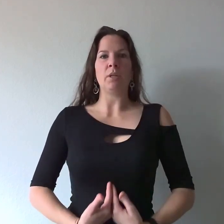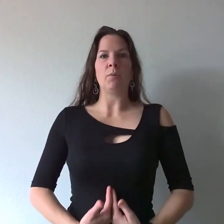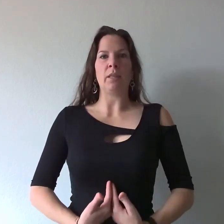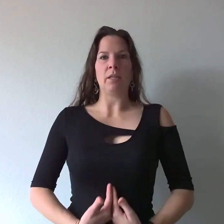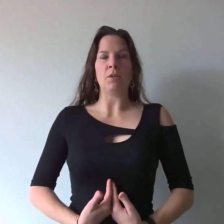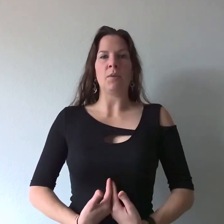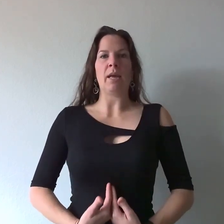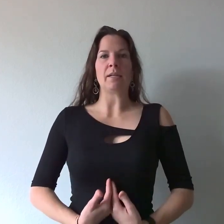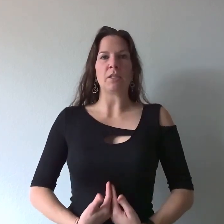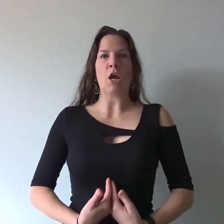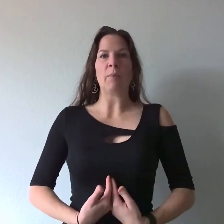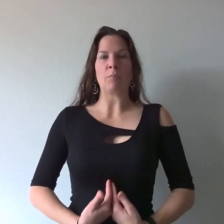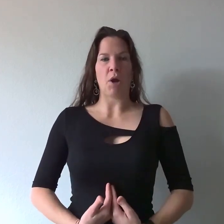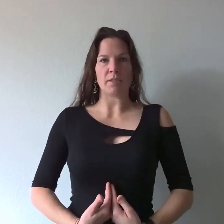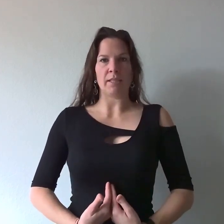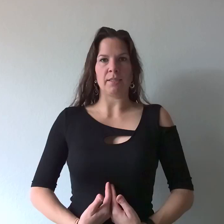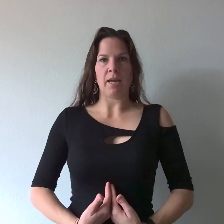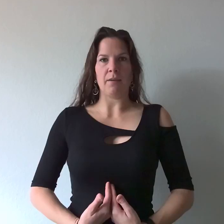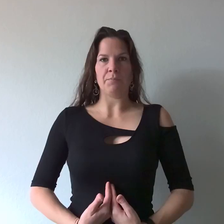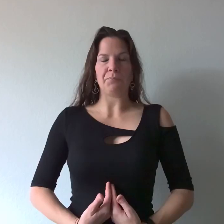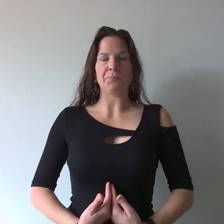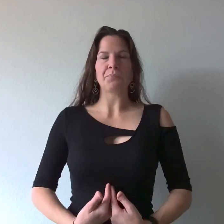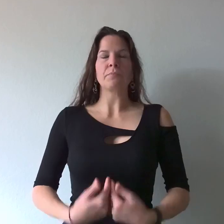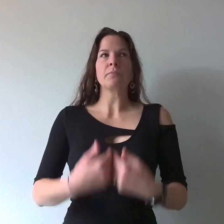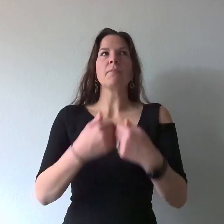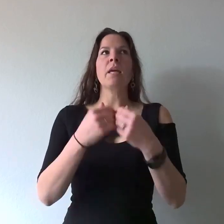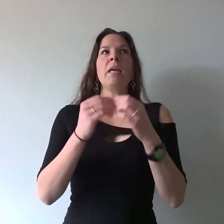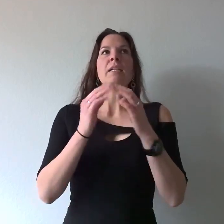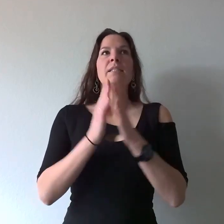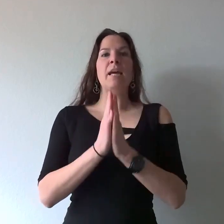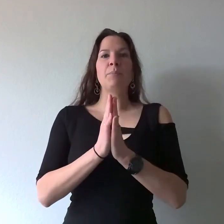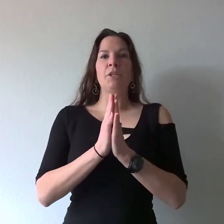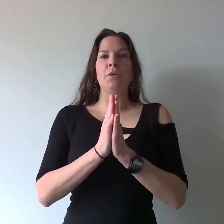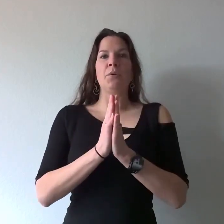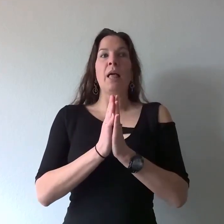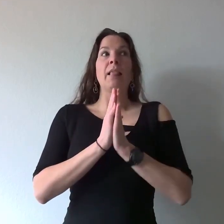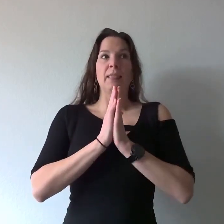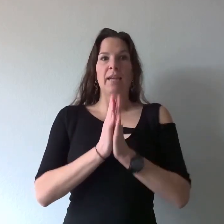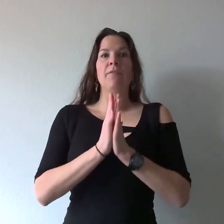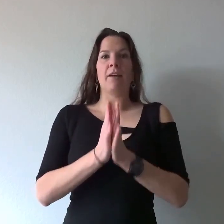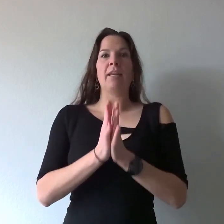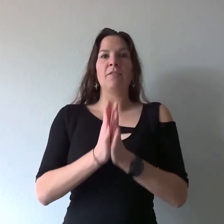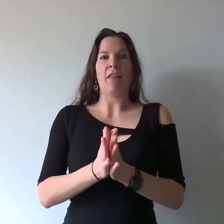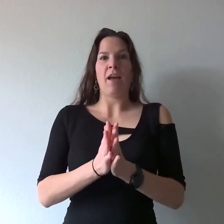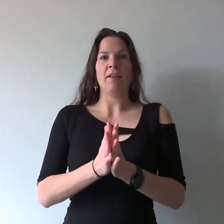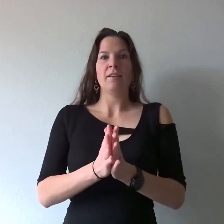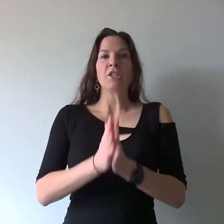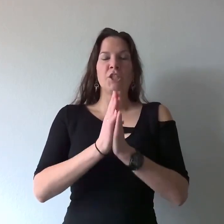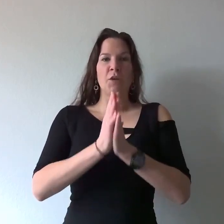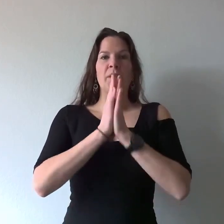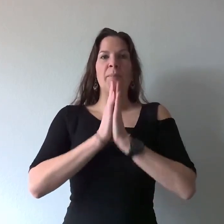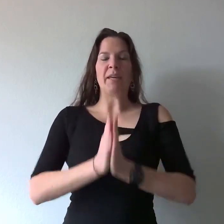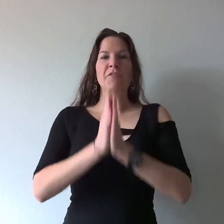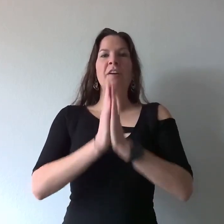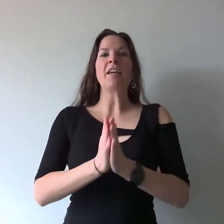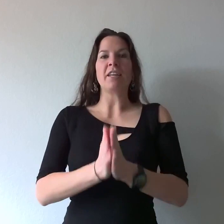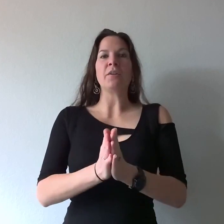within you that has not been processed yet? step two let it fucking fly start with a big fuck you